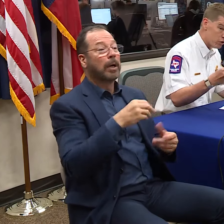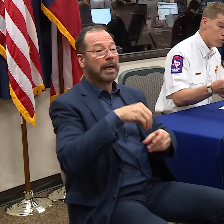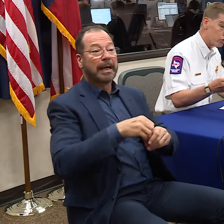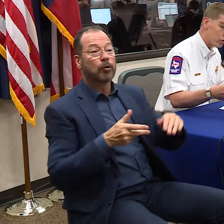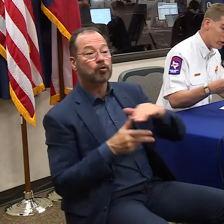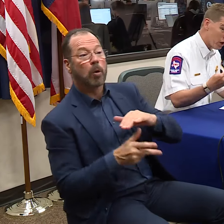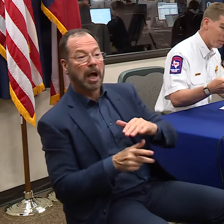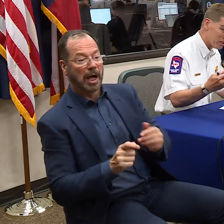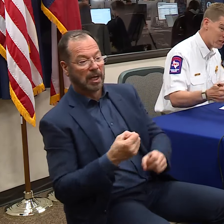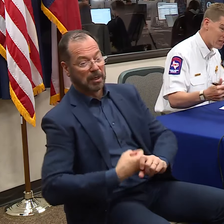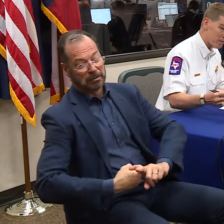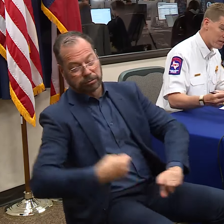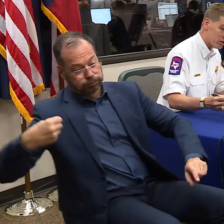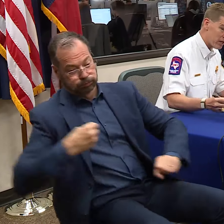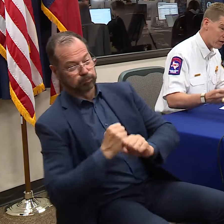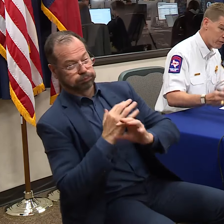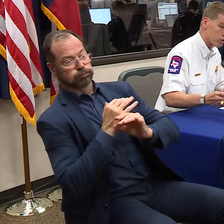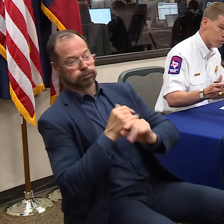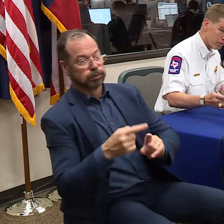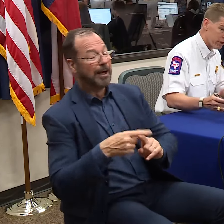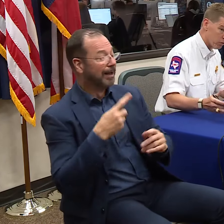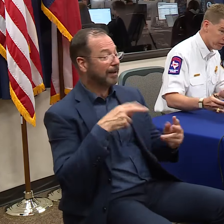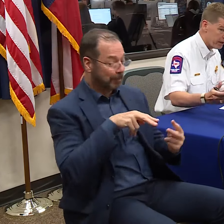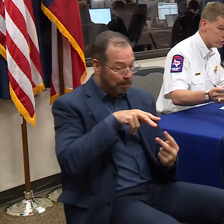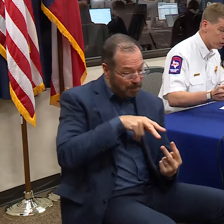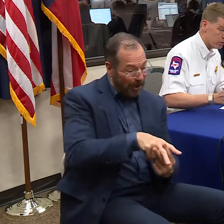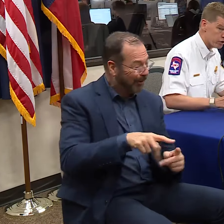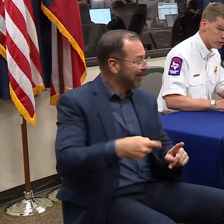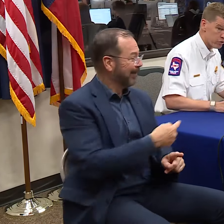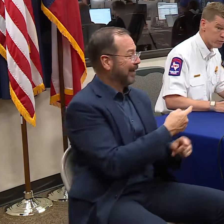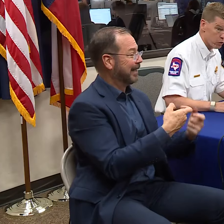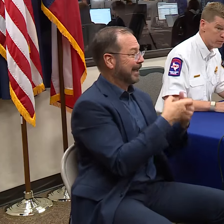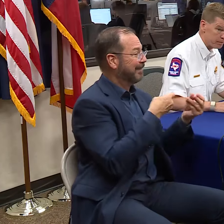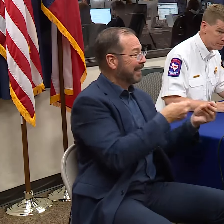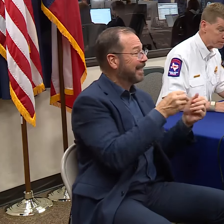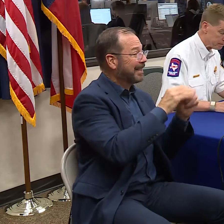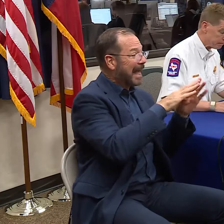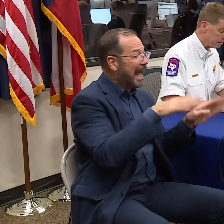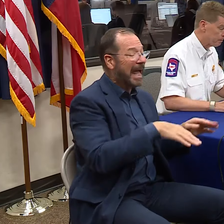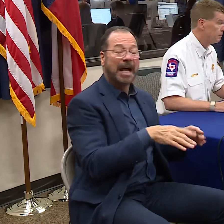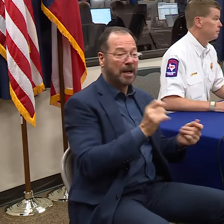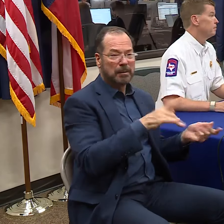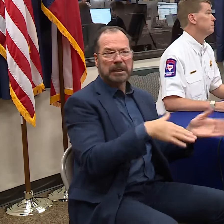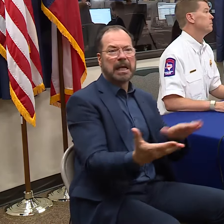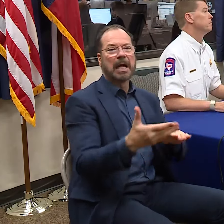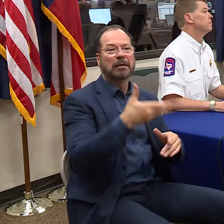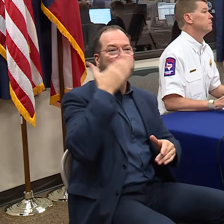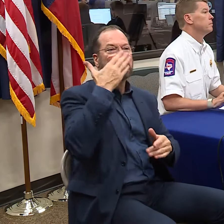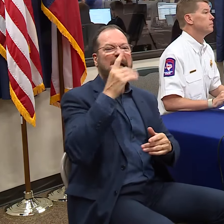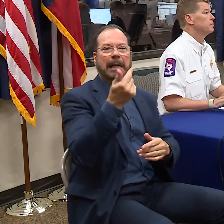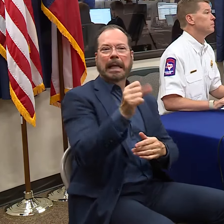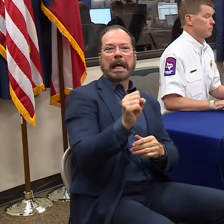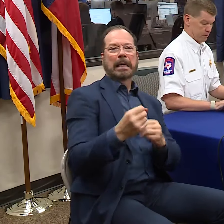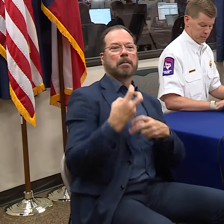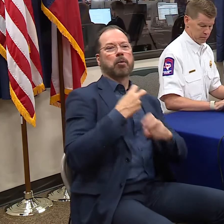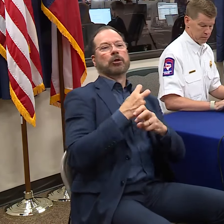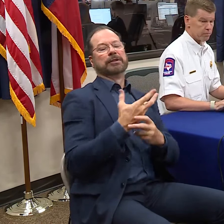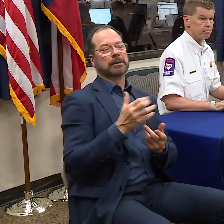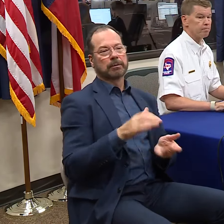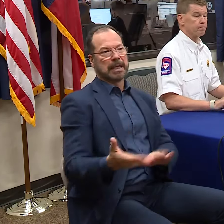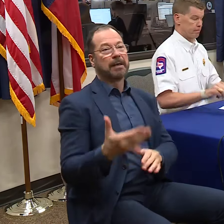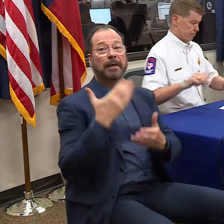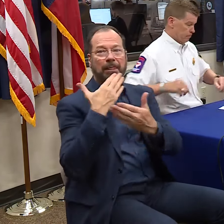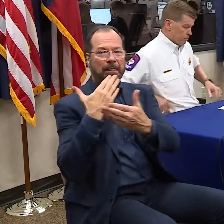So anything that you can do to help us get that message out, those are preventable deaths. We'd appreciate your support. Thank you, and we will keep you updated. Thank